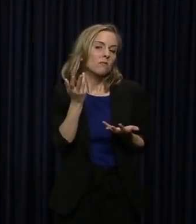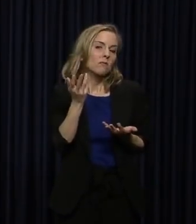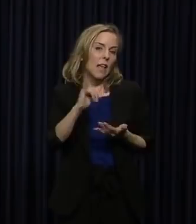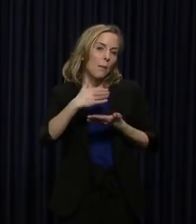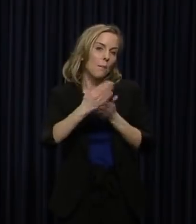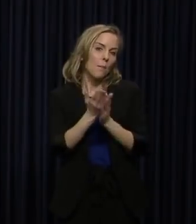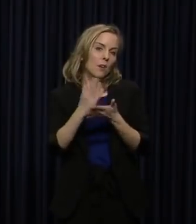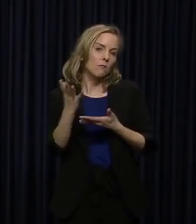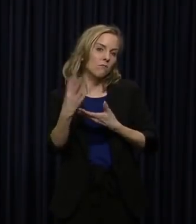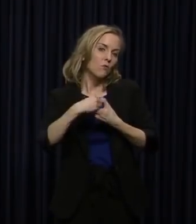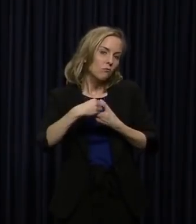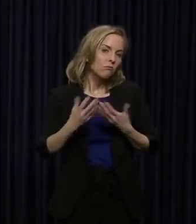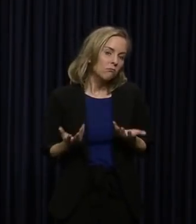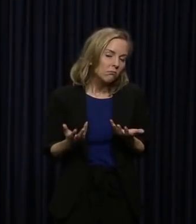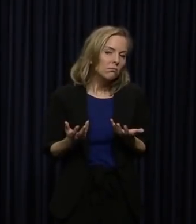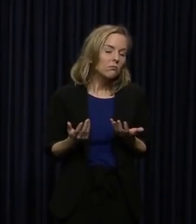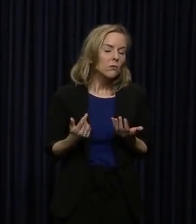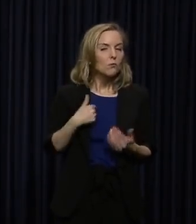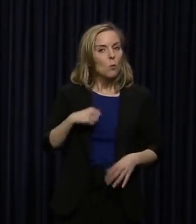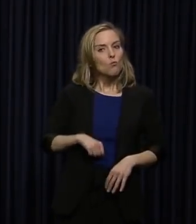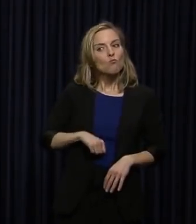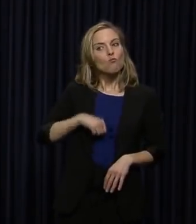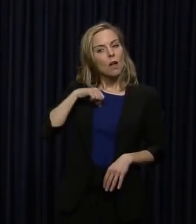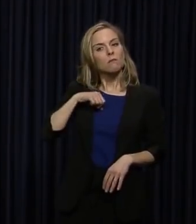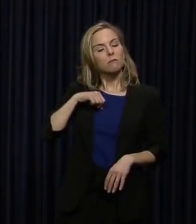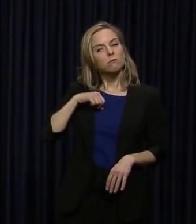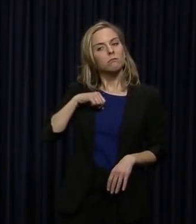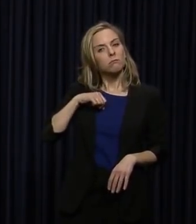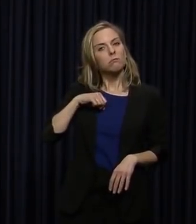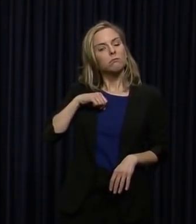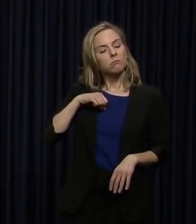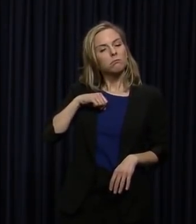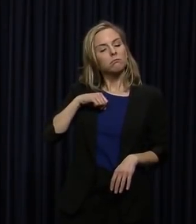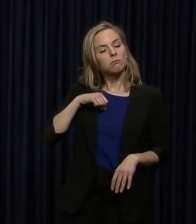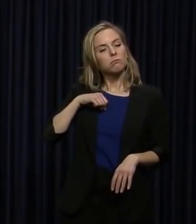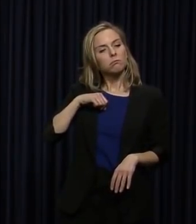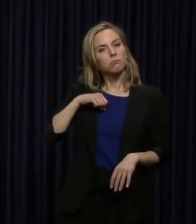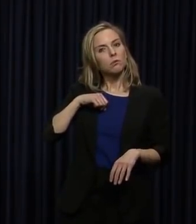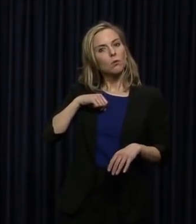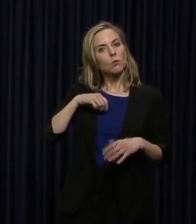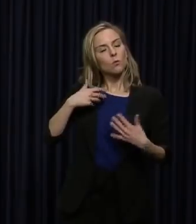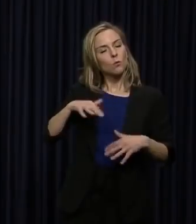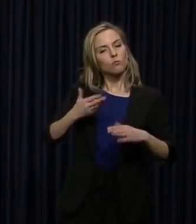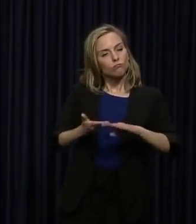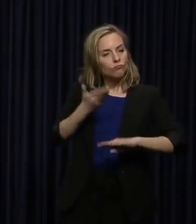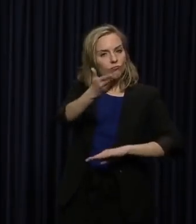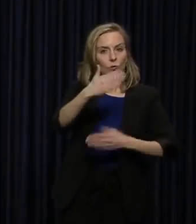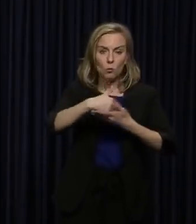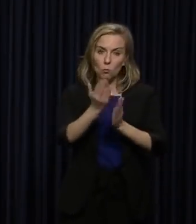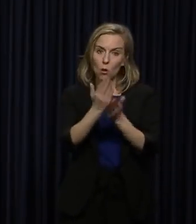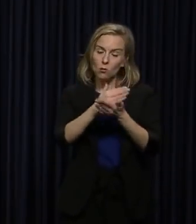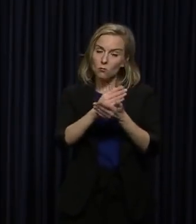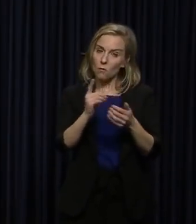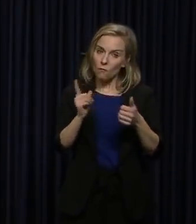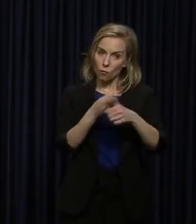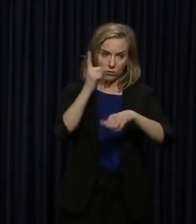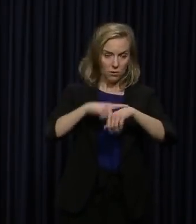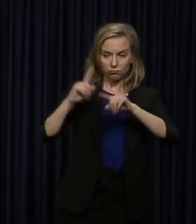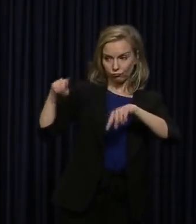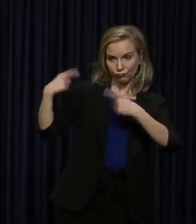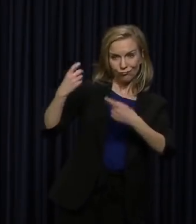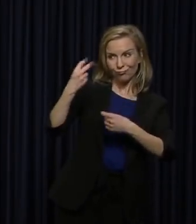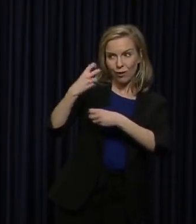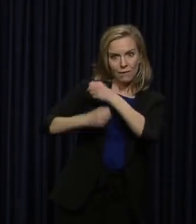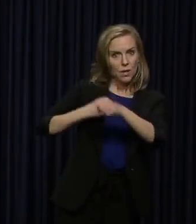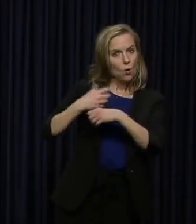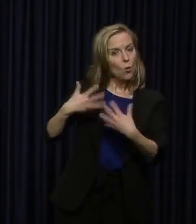includes. You know, I was very proud to put forth a budget where, for the first time in 12 years, we were